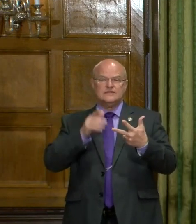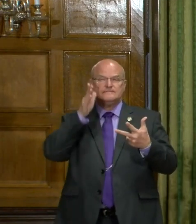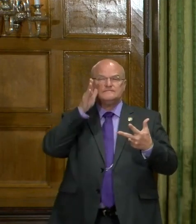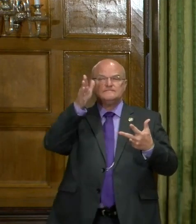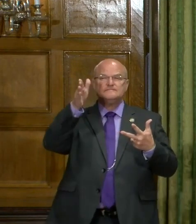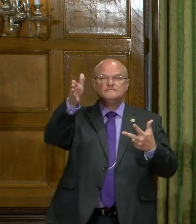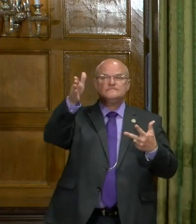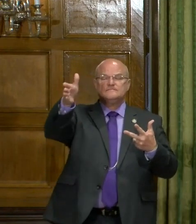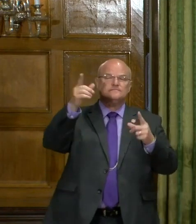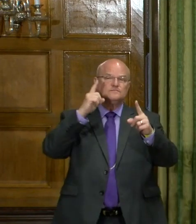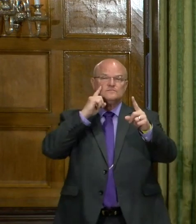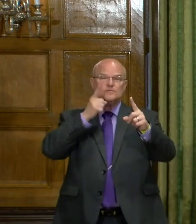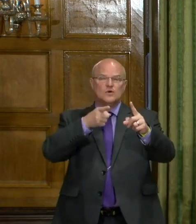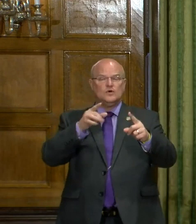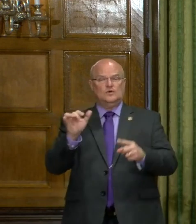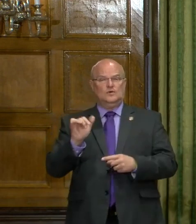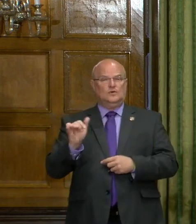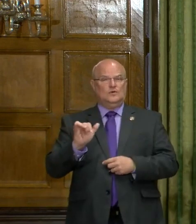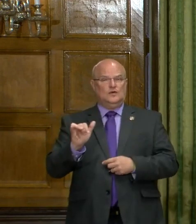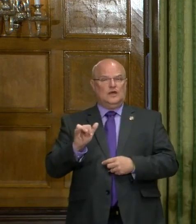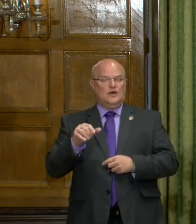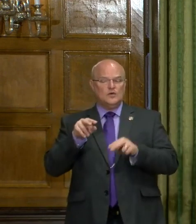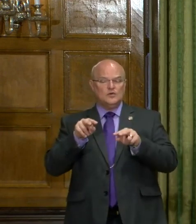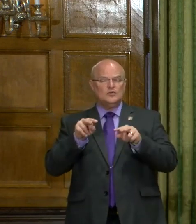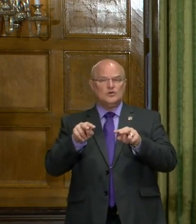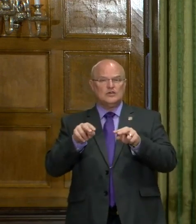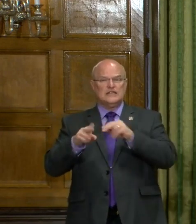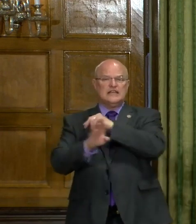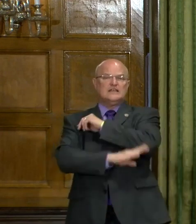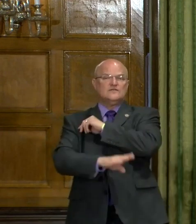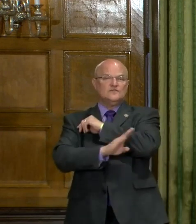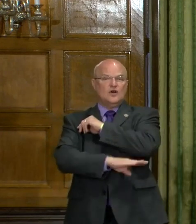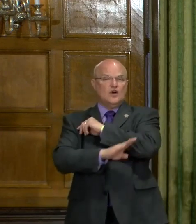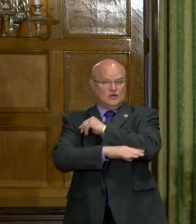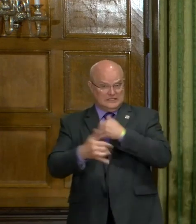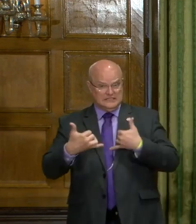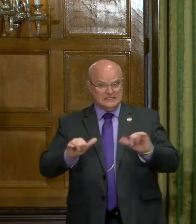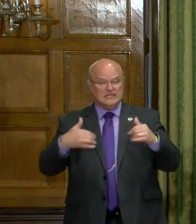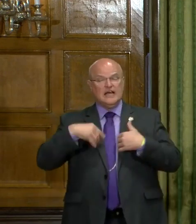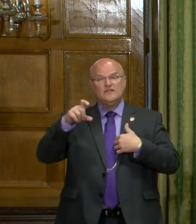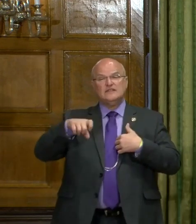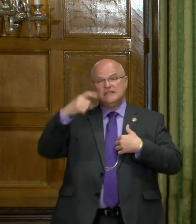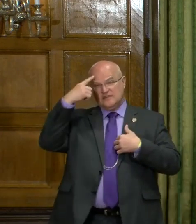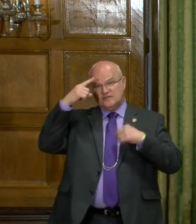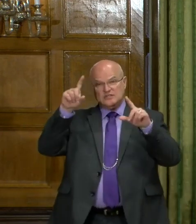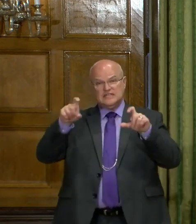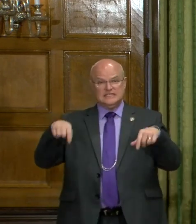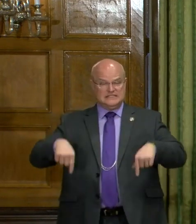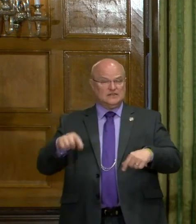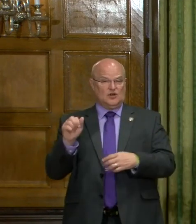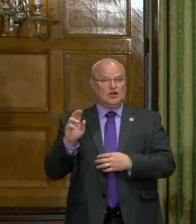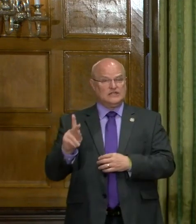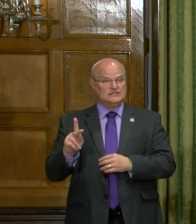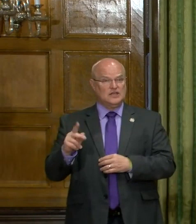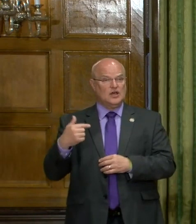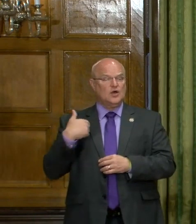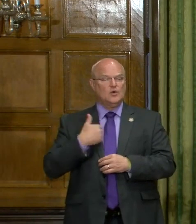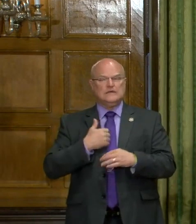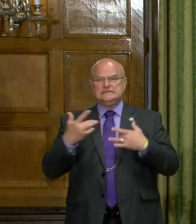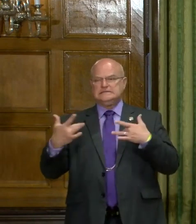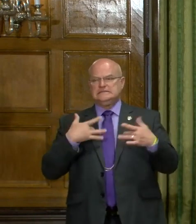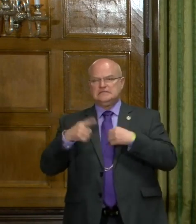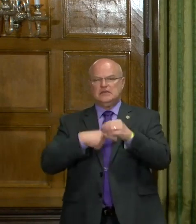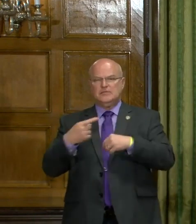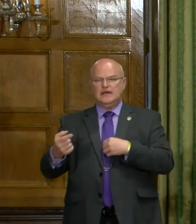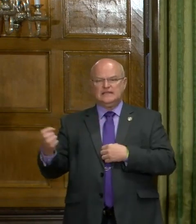long-term goals as well as looking at next fall, we're still going to have a need for testing in Arkansas. We worry